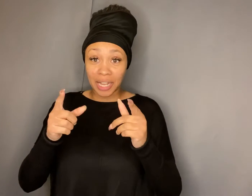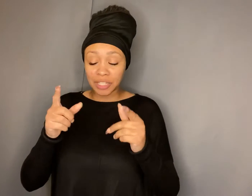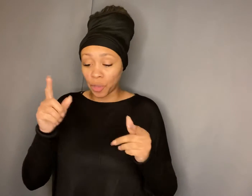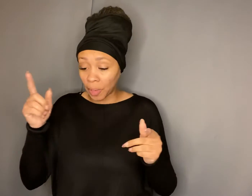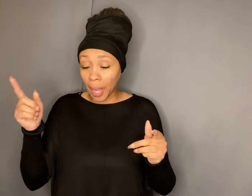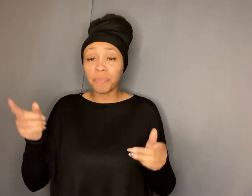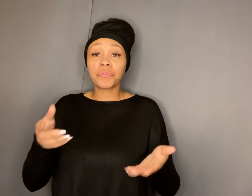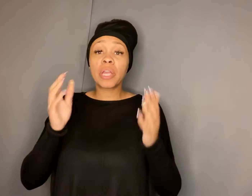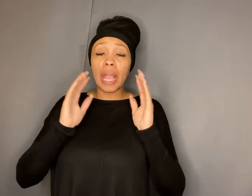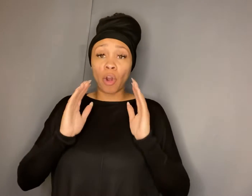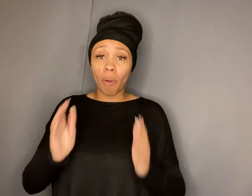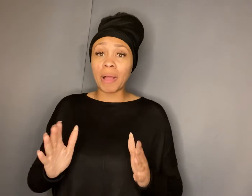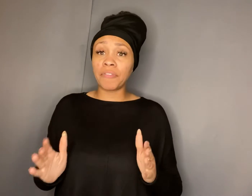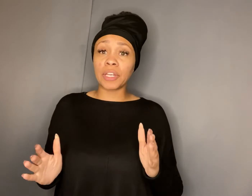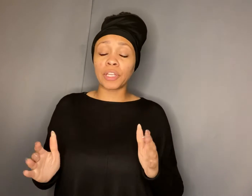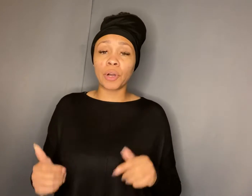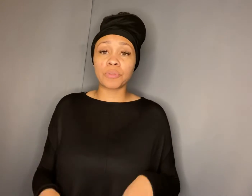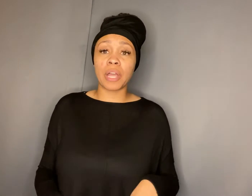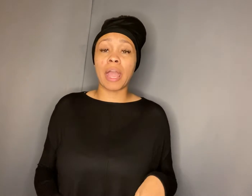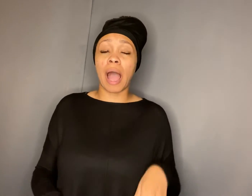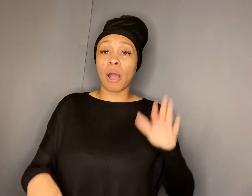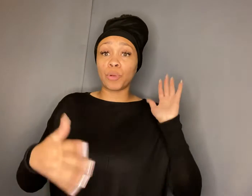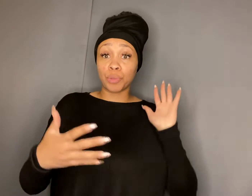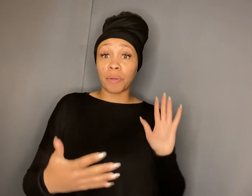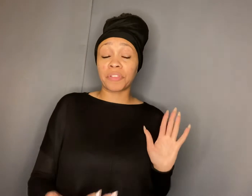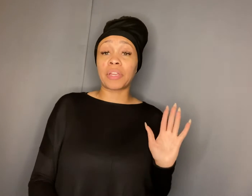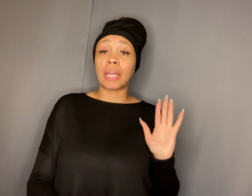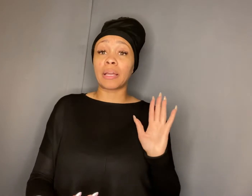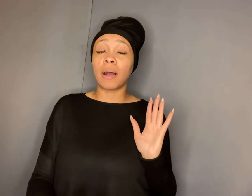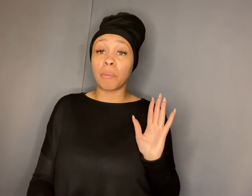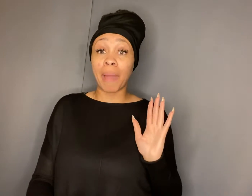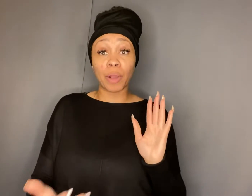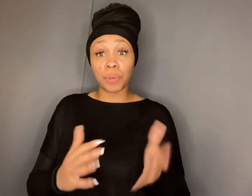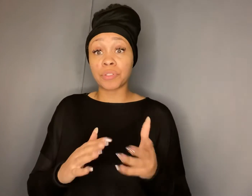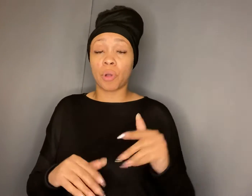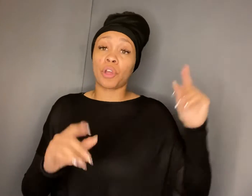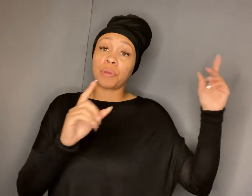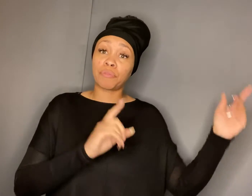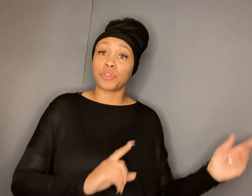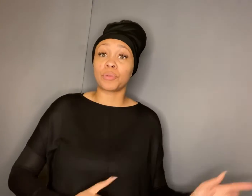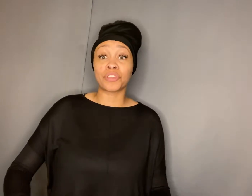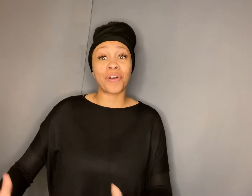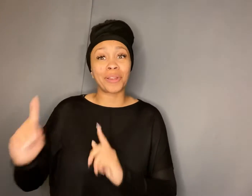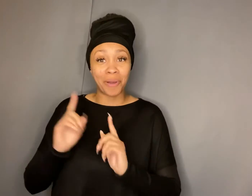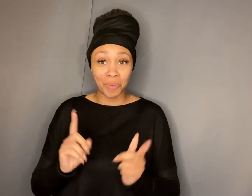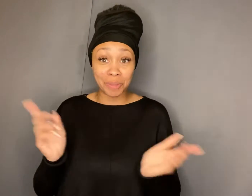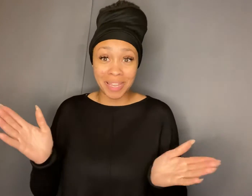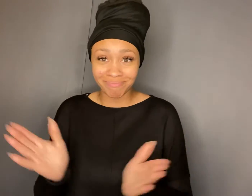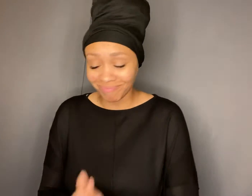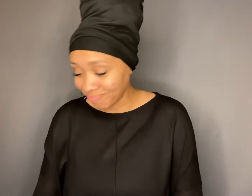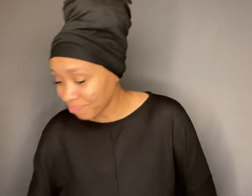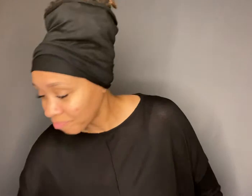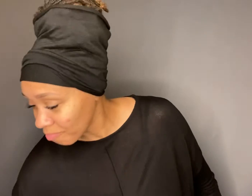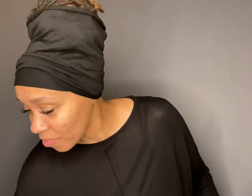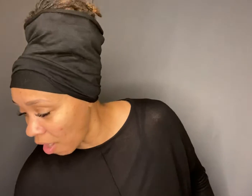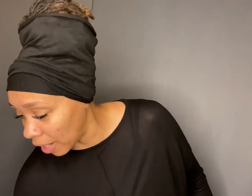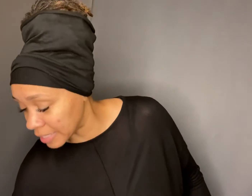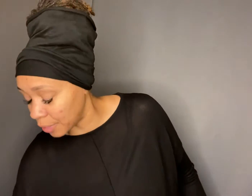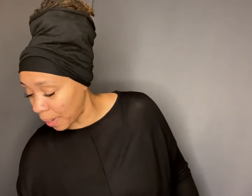guys know that and all my videos i would do everything um backwards so all you have to do is follow along with me all right let's get right